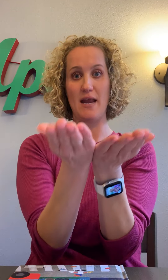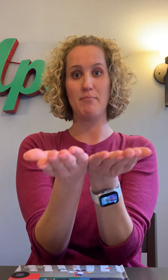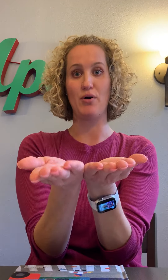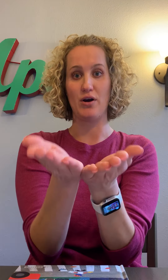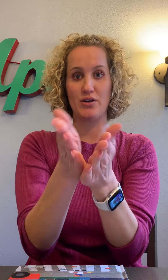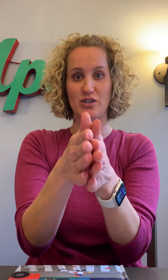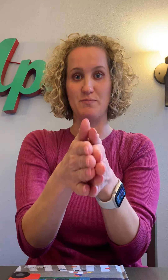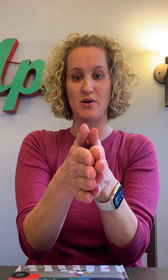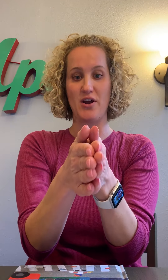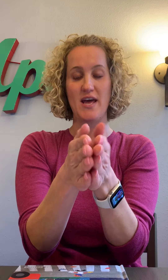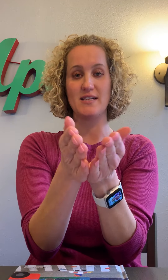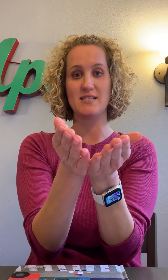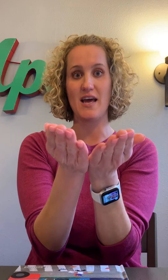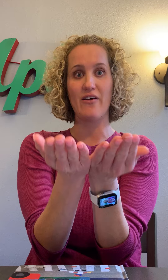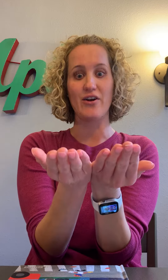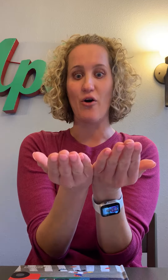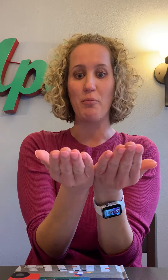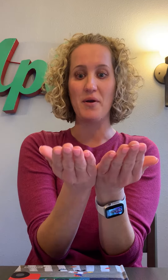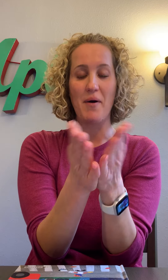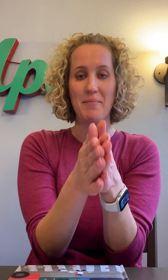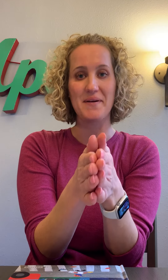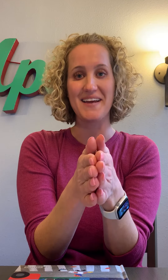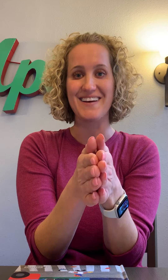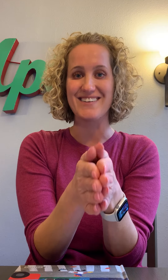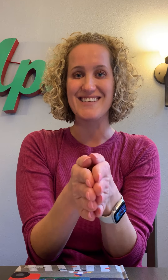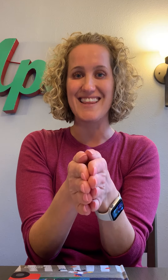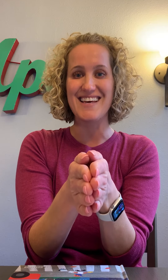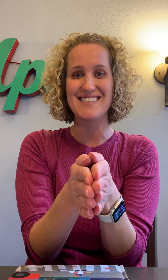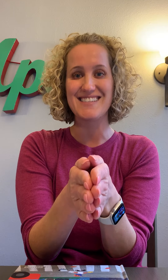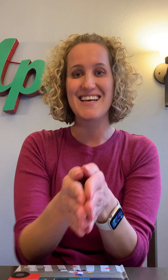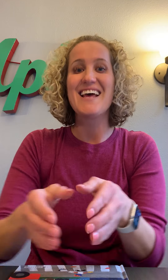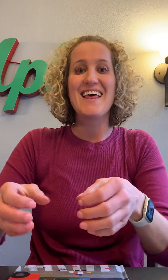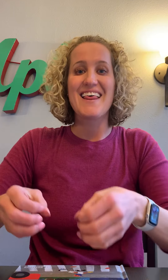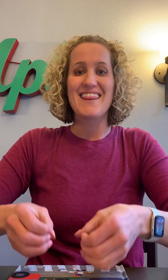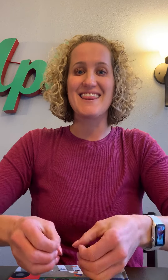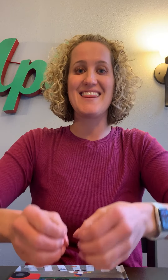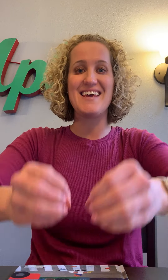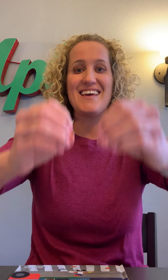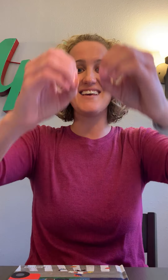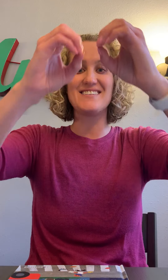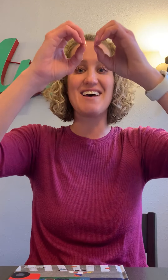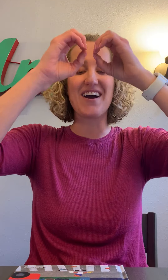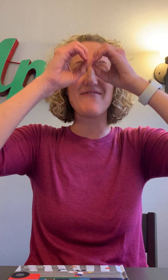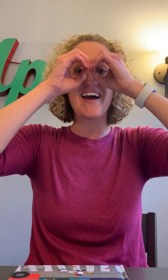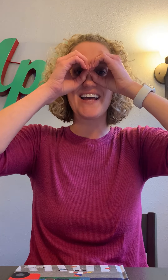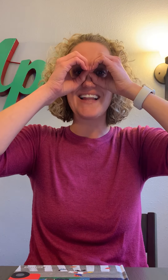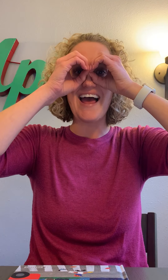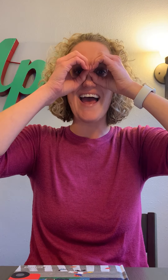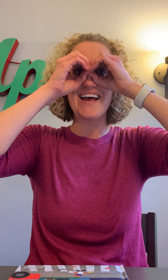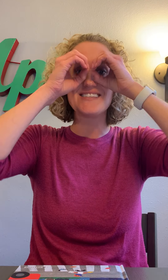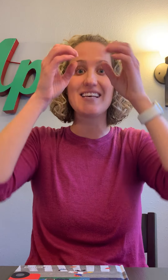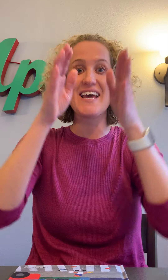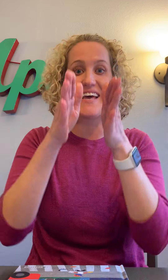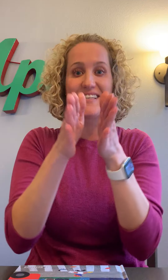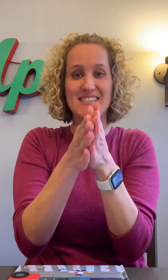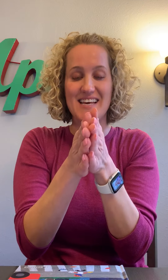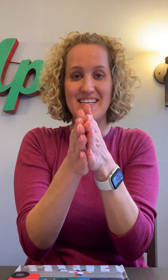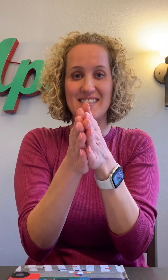book. Just put your hands together and open them up, and it goes like this. These are my glasses, this